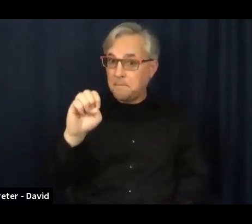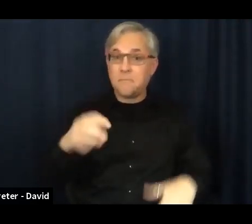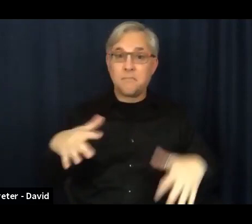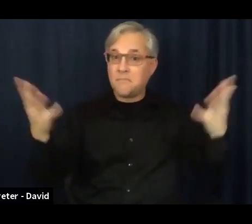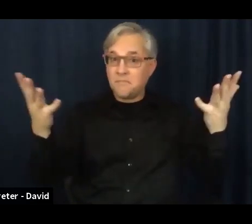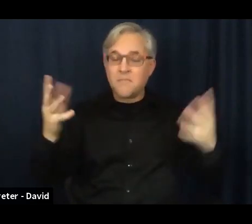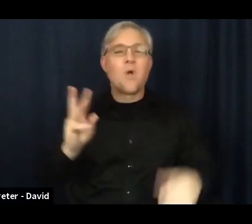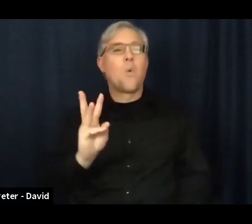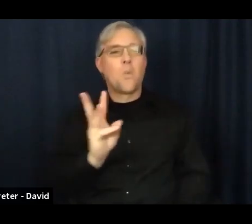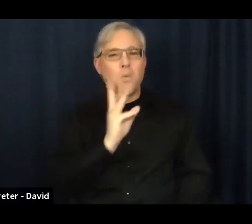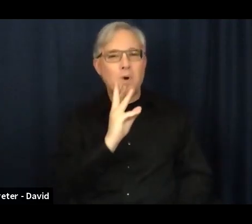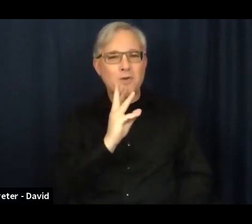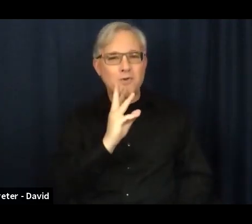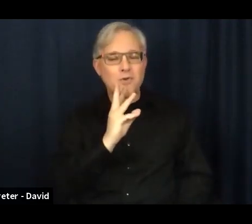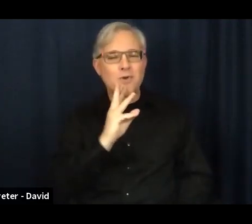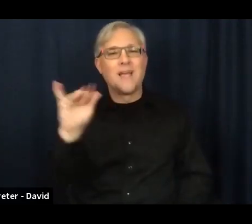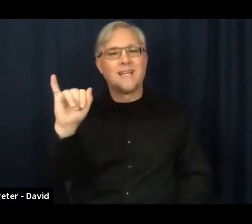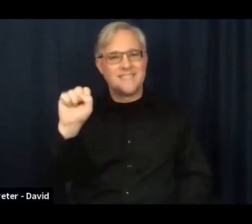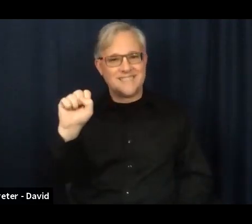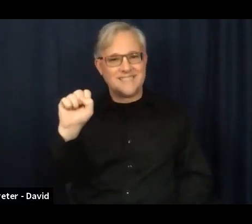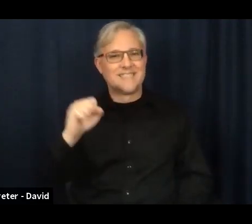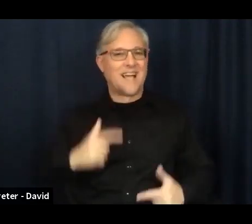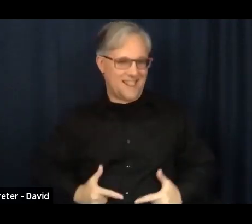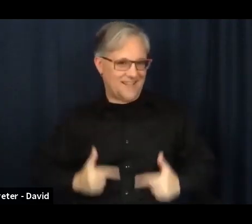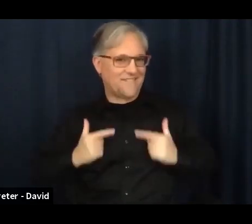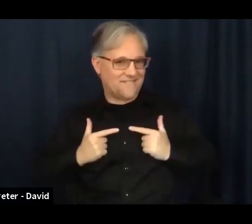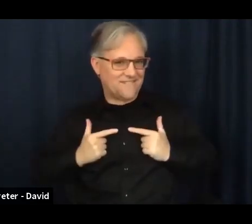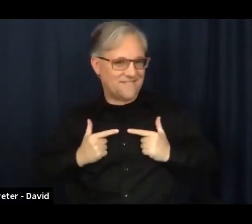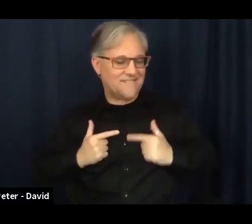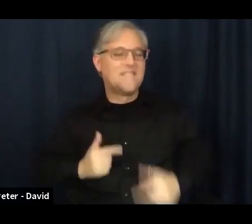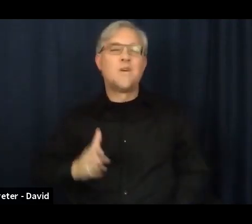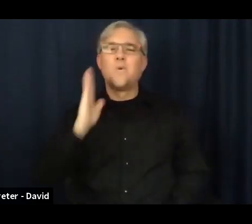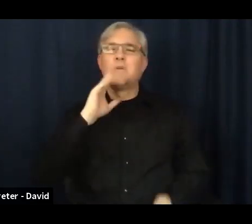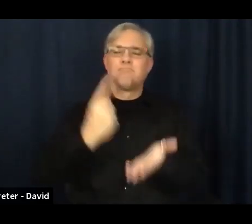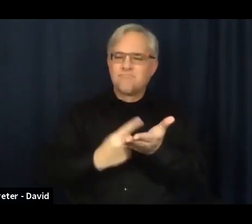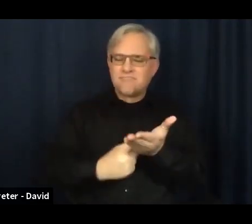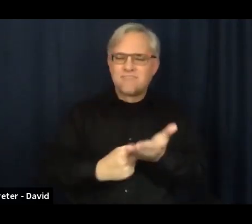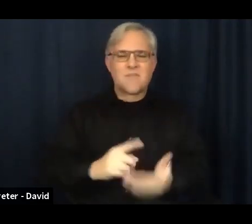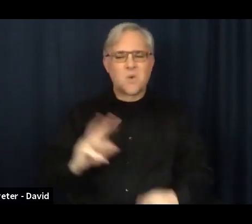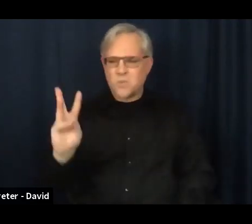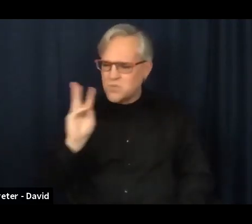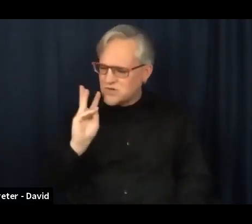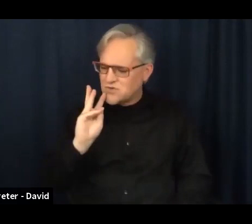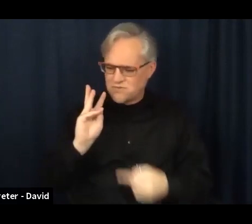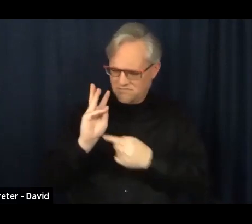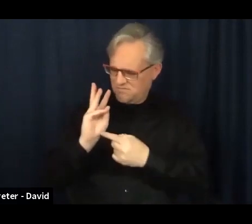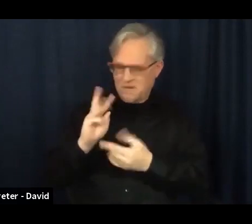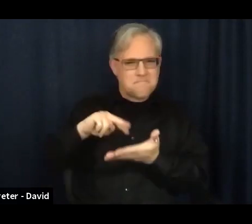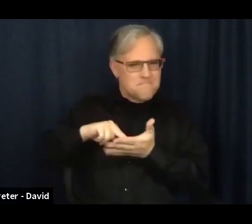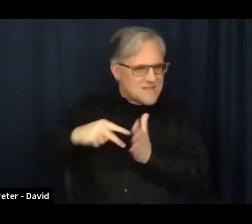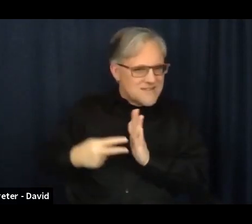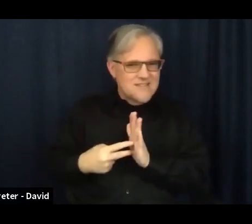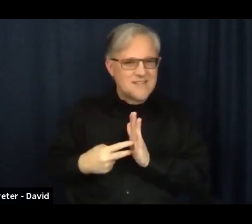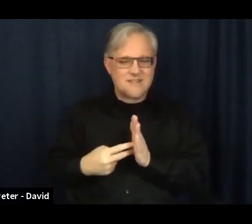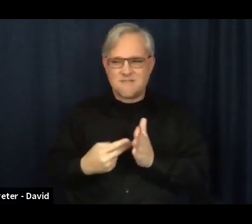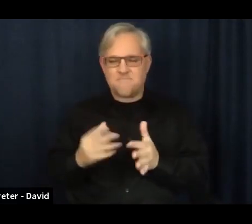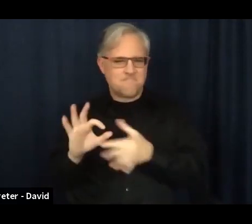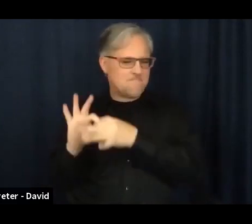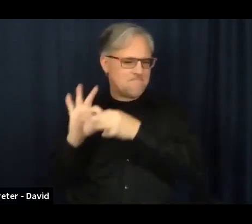that influences us and where it shows up in our faith. And I want to say that I add that it's for